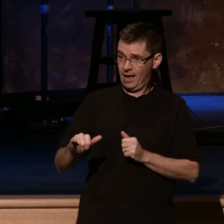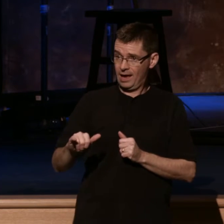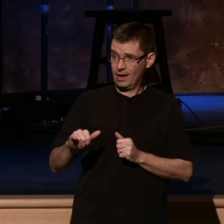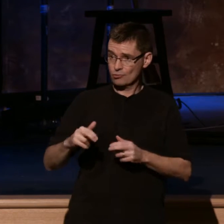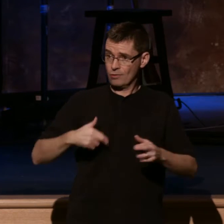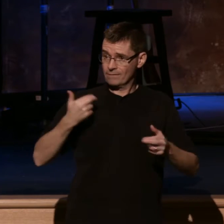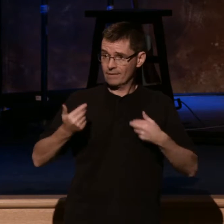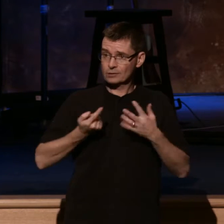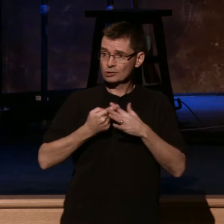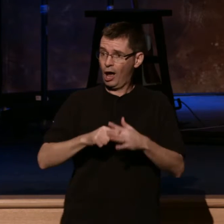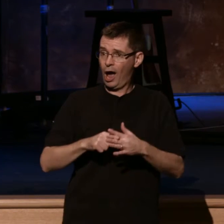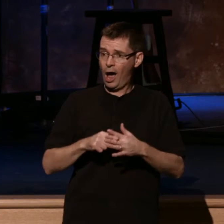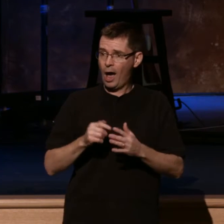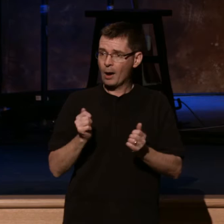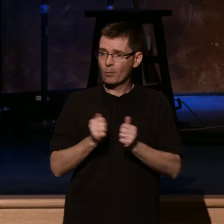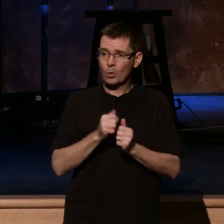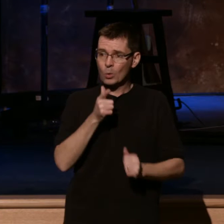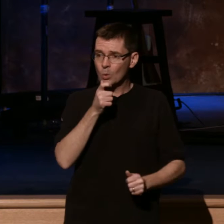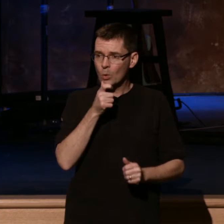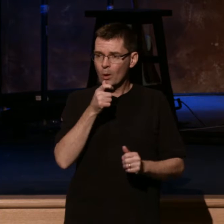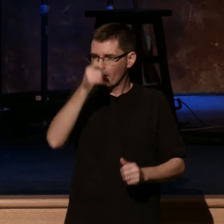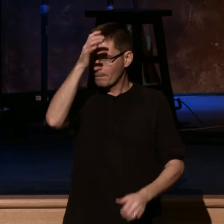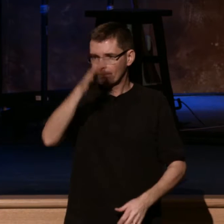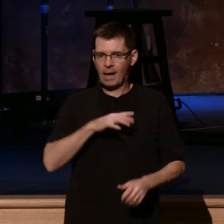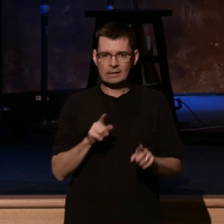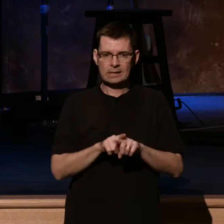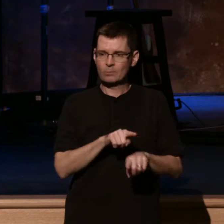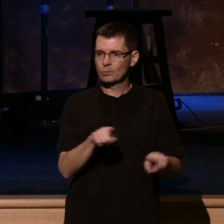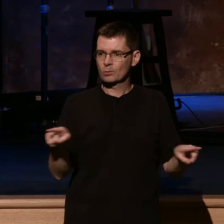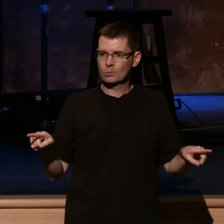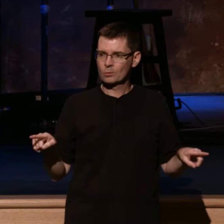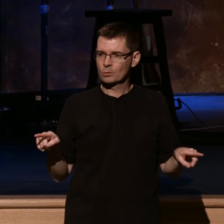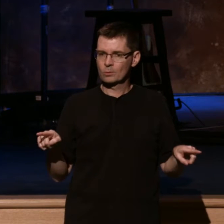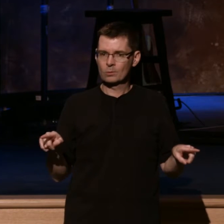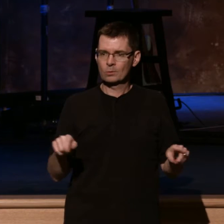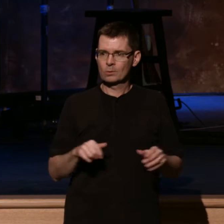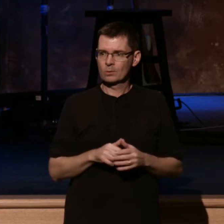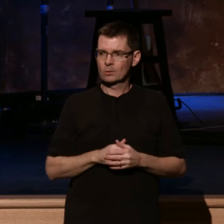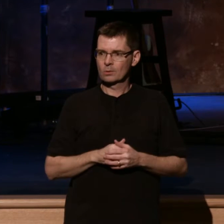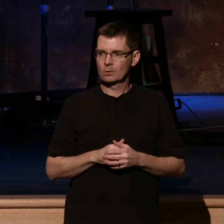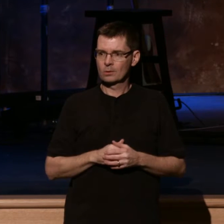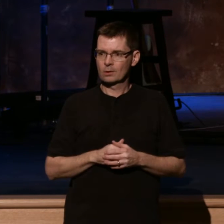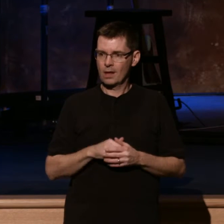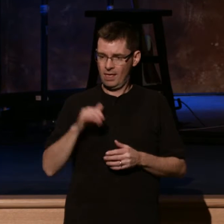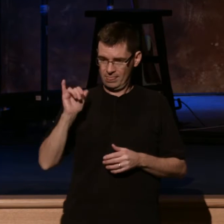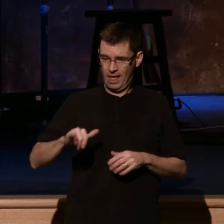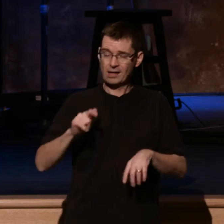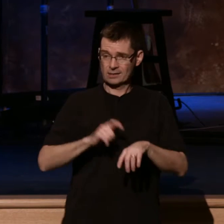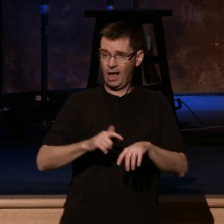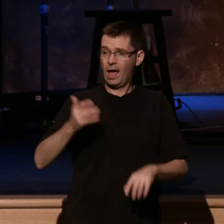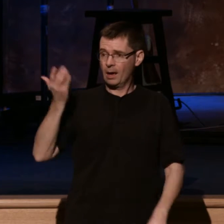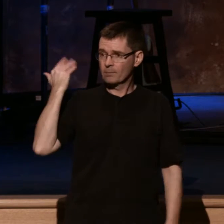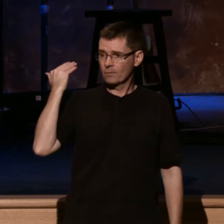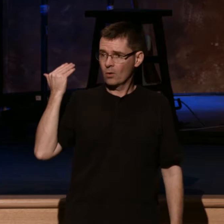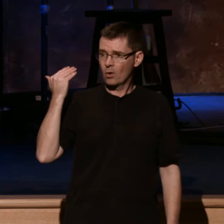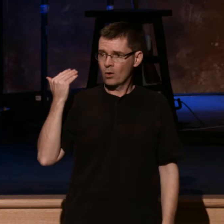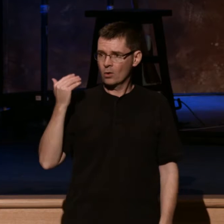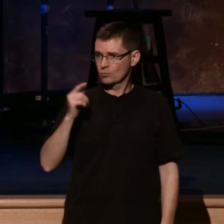you, it's an amazing statistic, but it's one that is so true. It's been said that during that time, there were indeed a